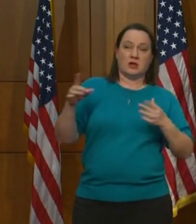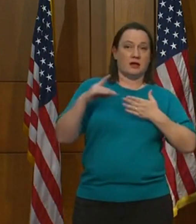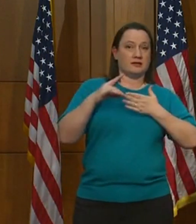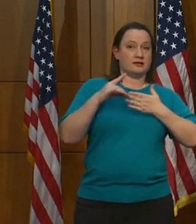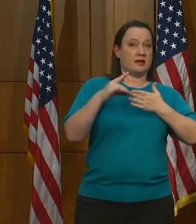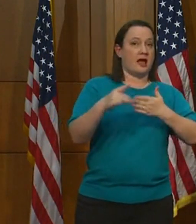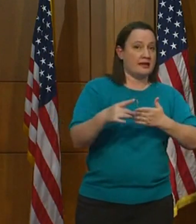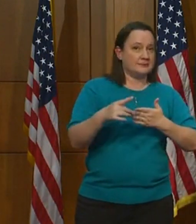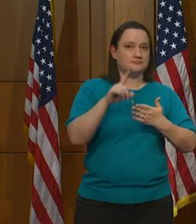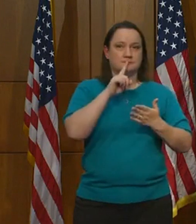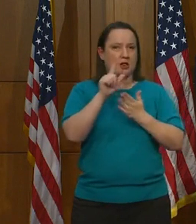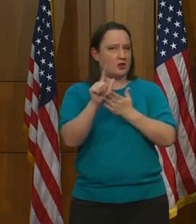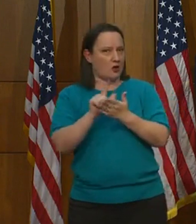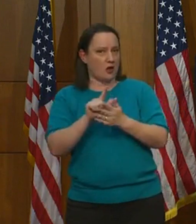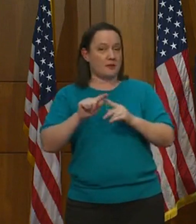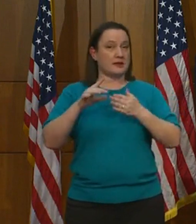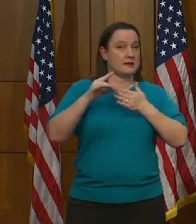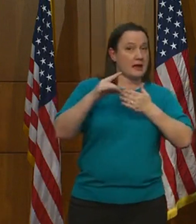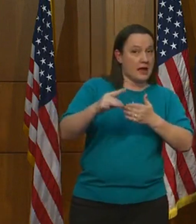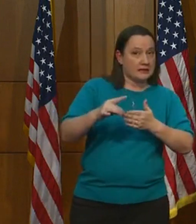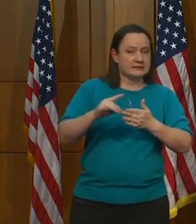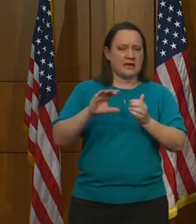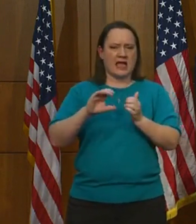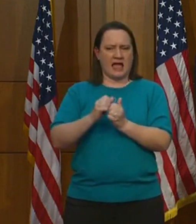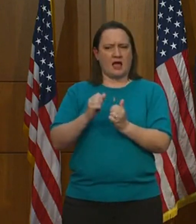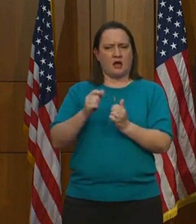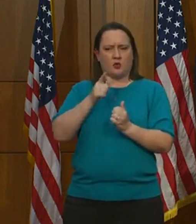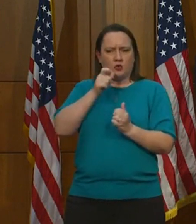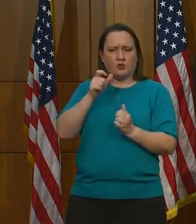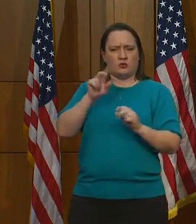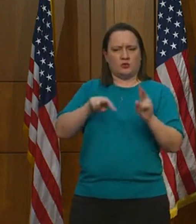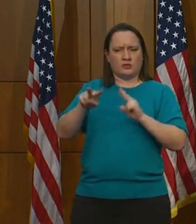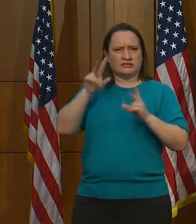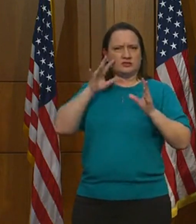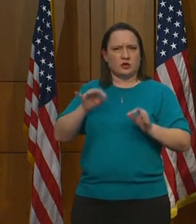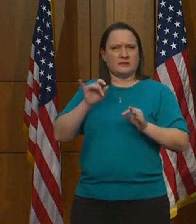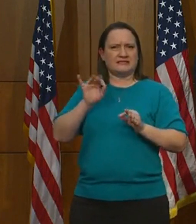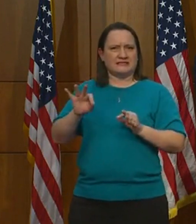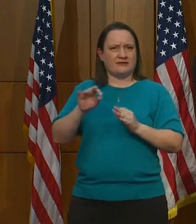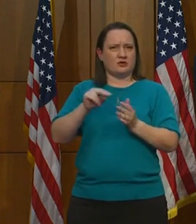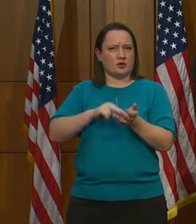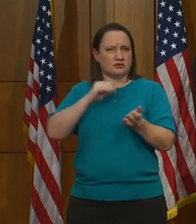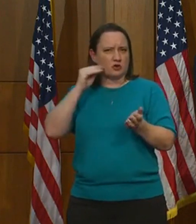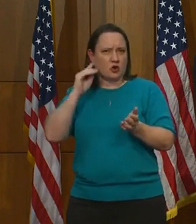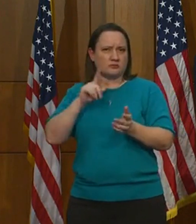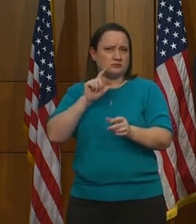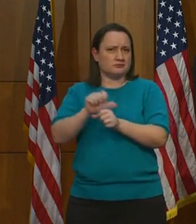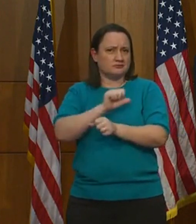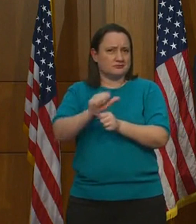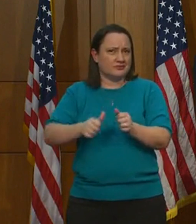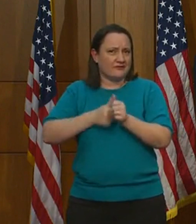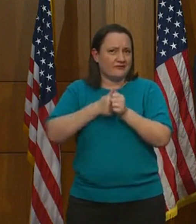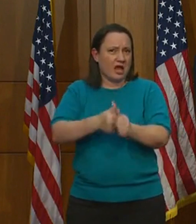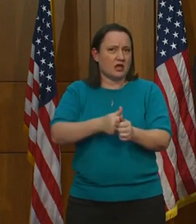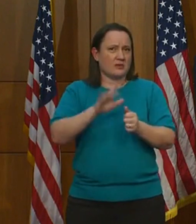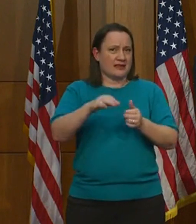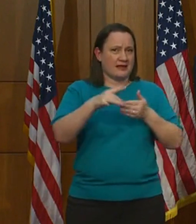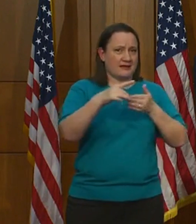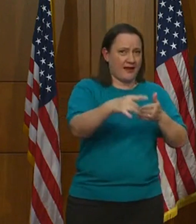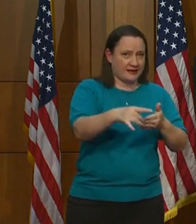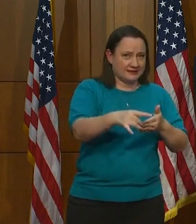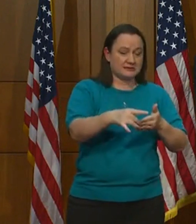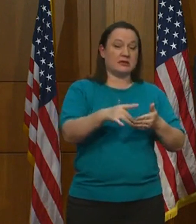know, how VDH will determine that nursing homes are following those steps and if they'll be actually required to implement it